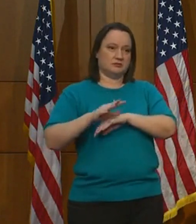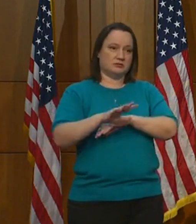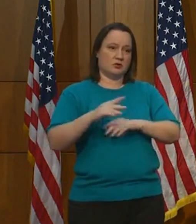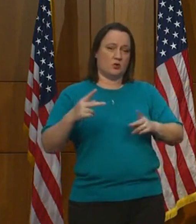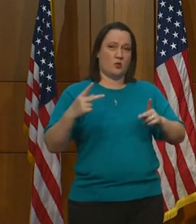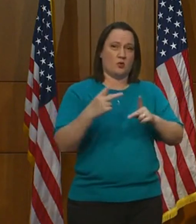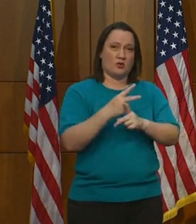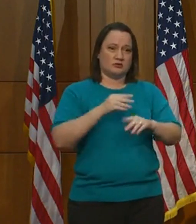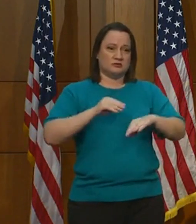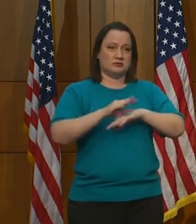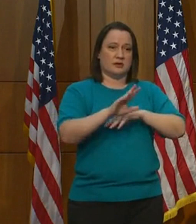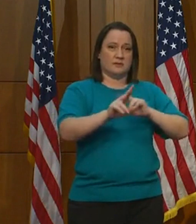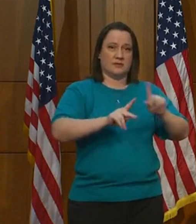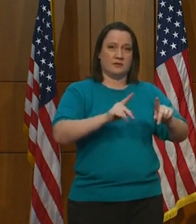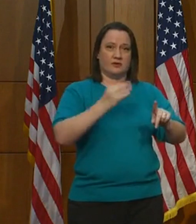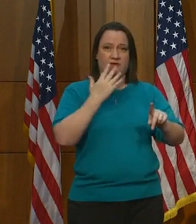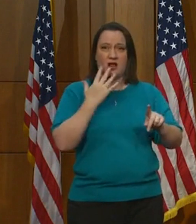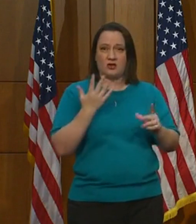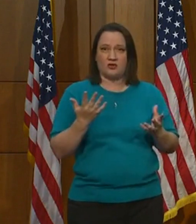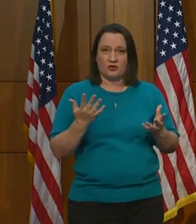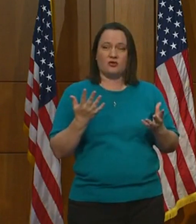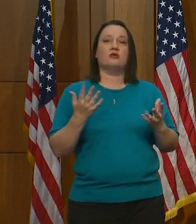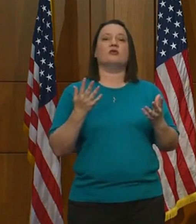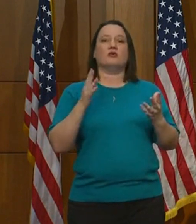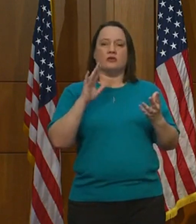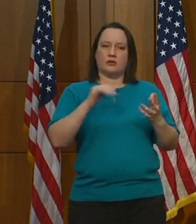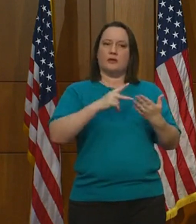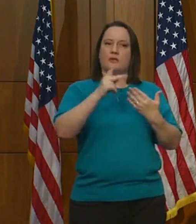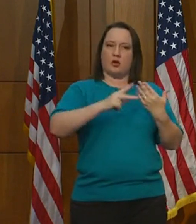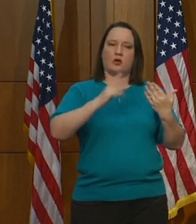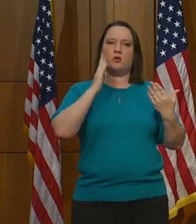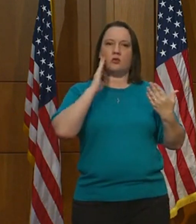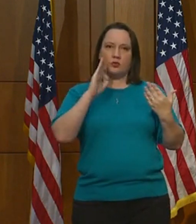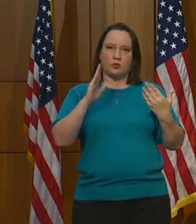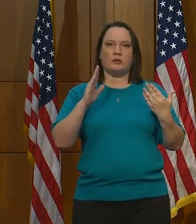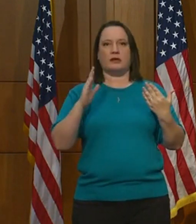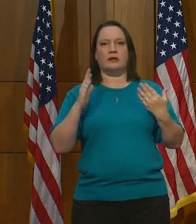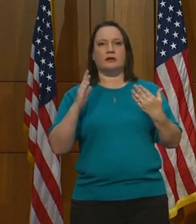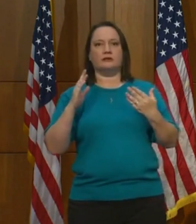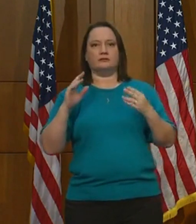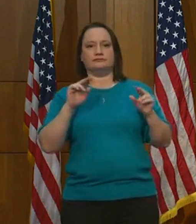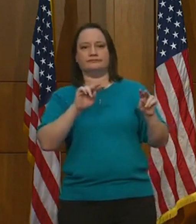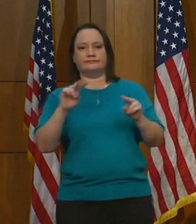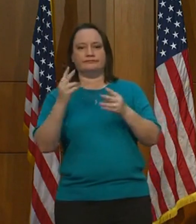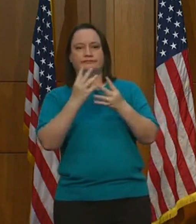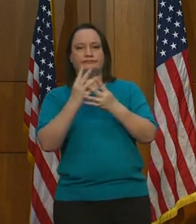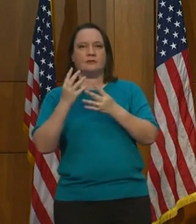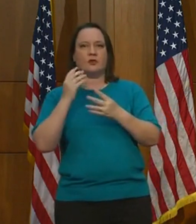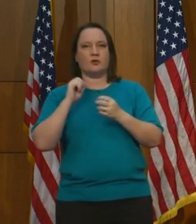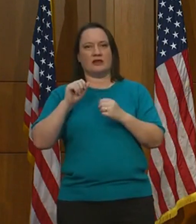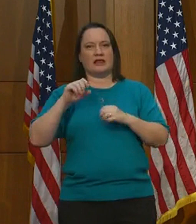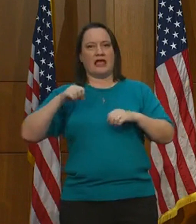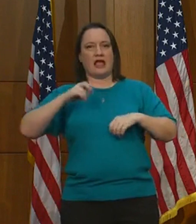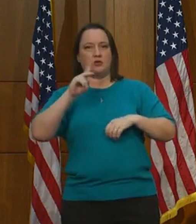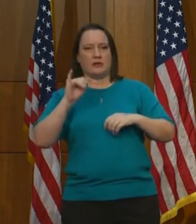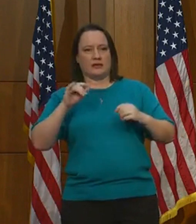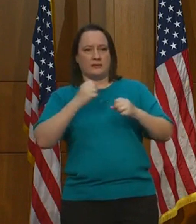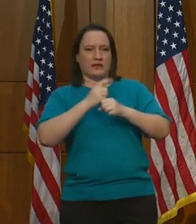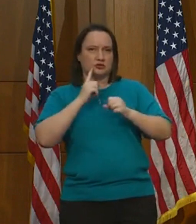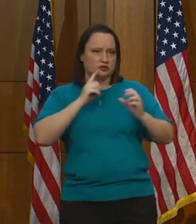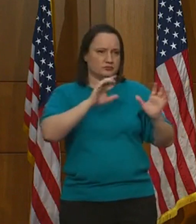impact on people of color, this program will have an equity lens and target outreach to those communities.